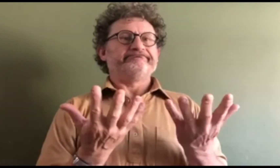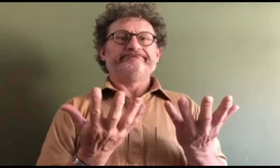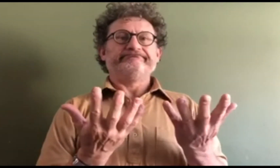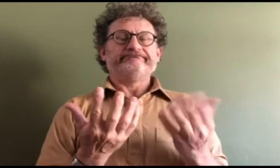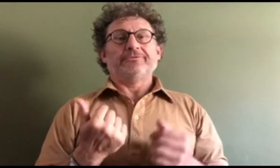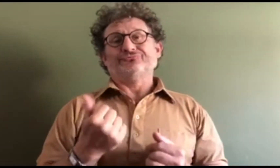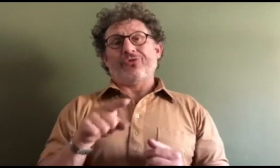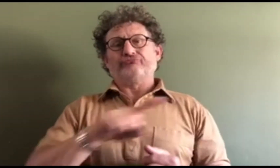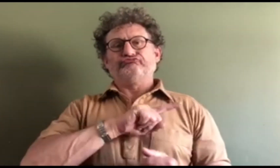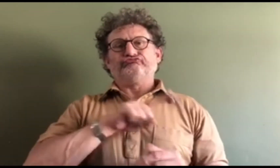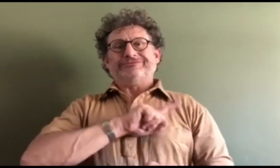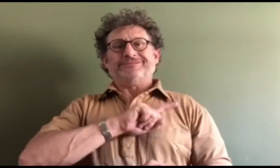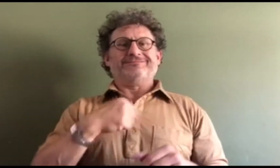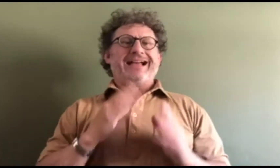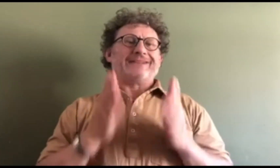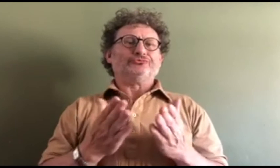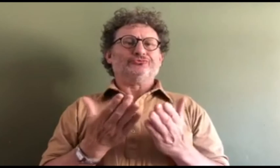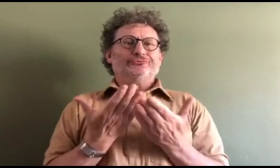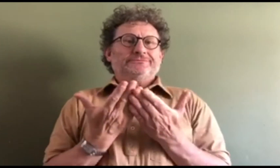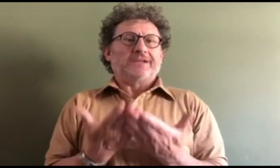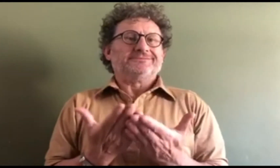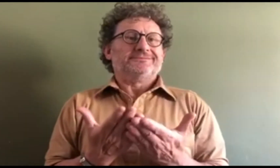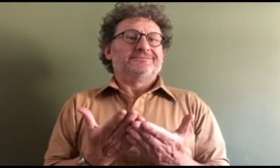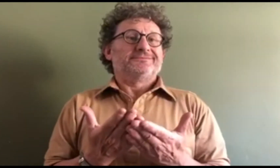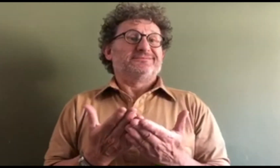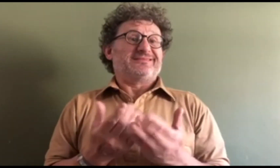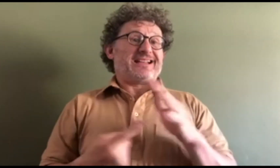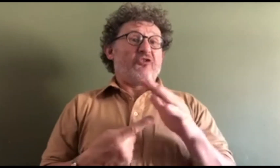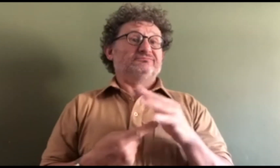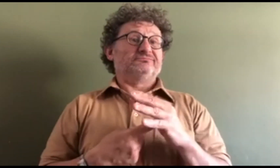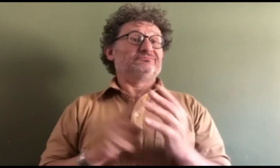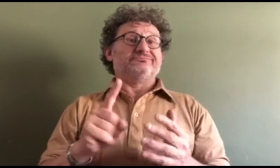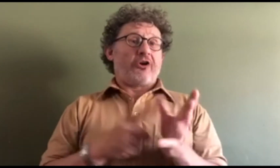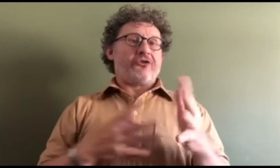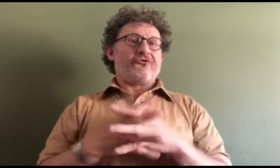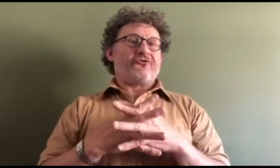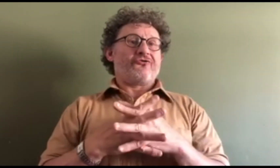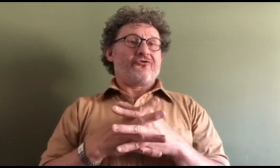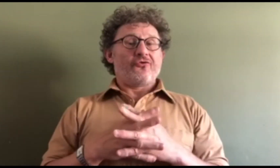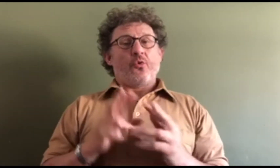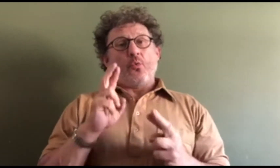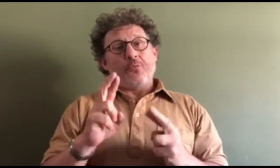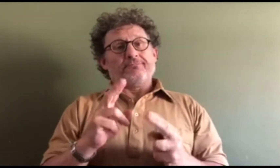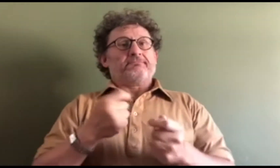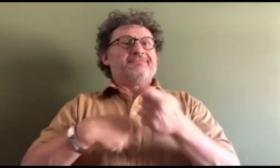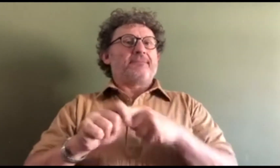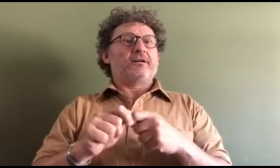equality and achieving equality. And so that's why I'm embarking on this process to study law. My hope is to